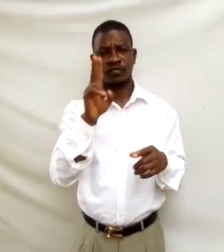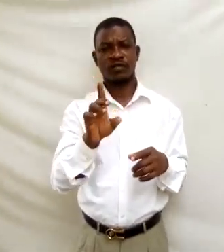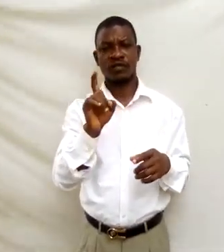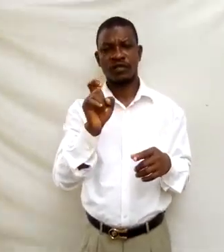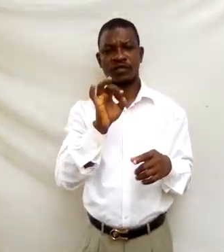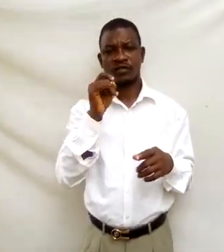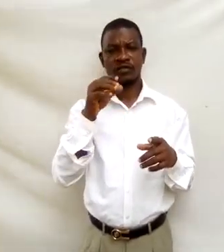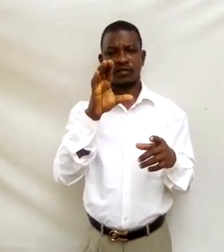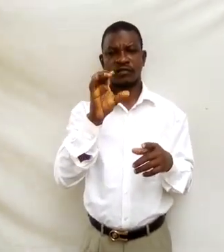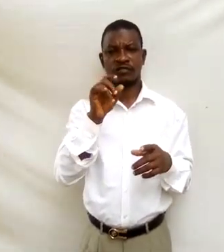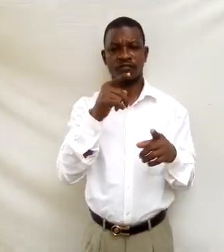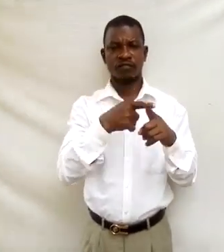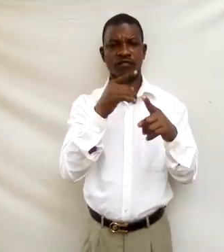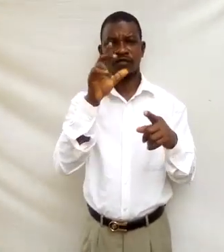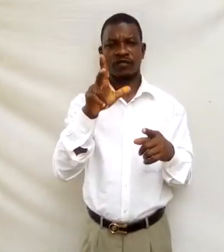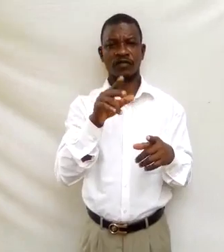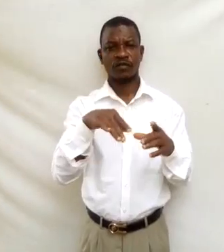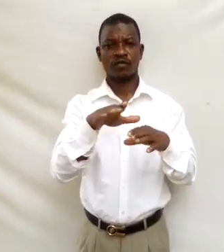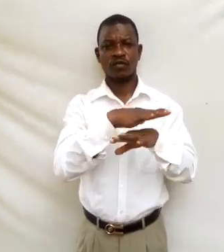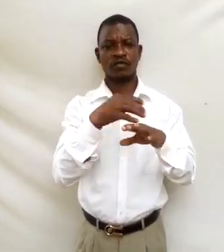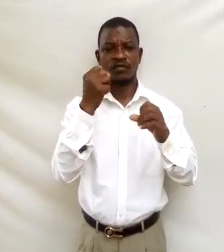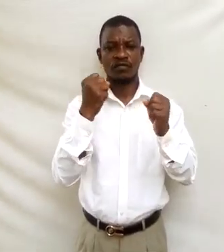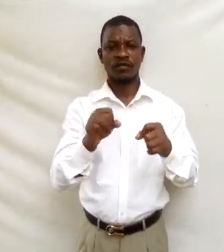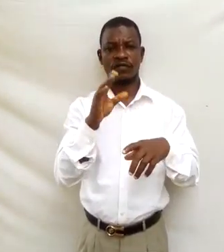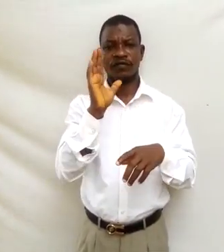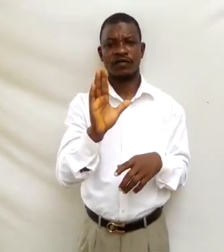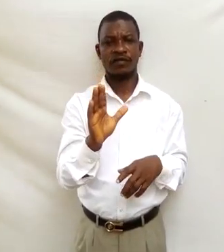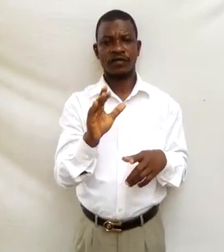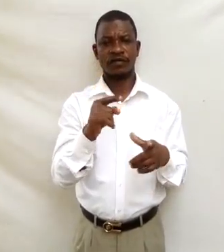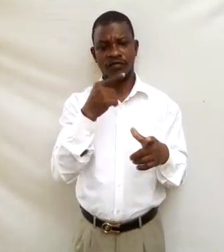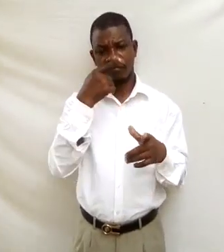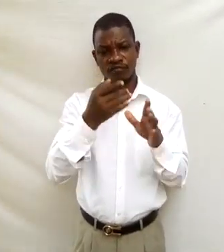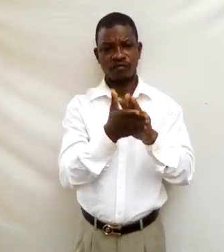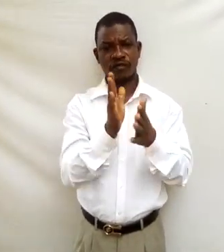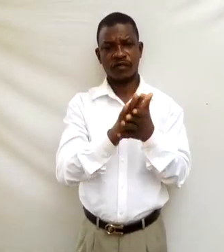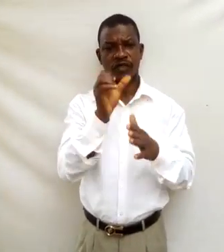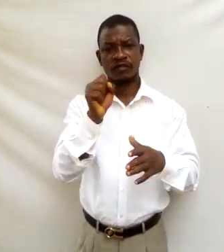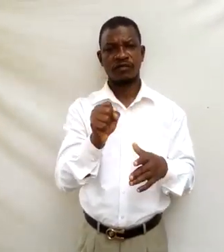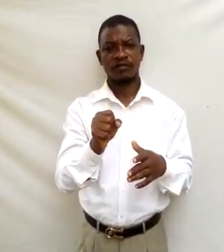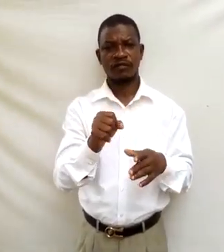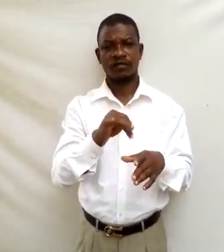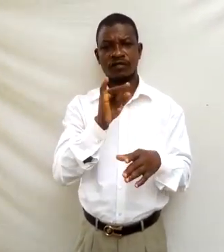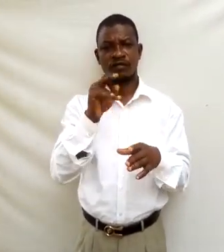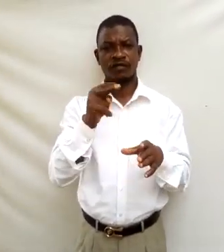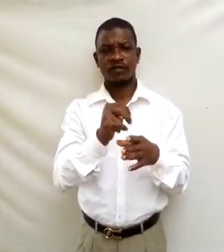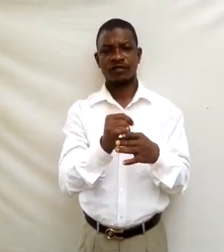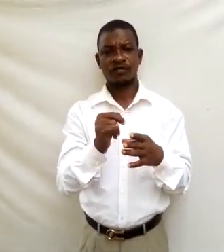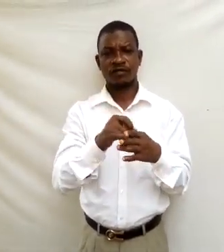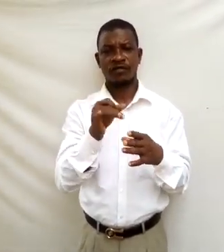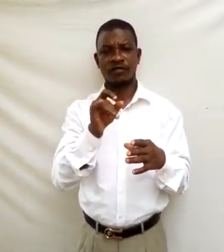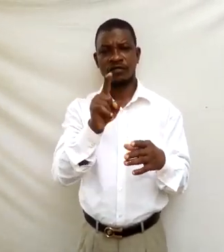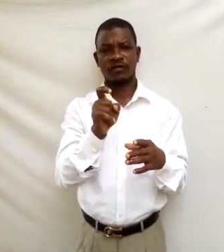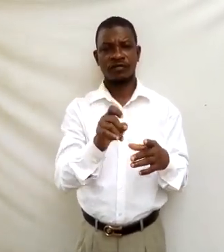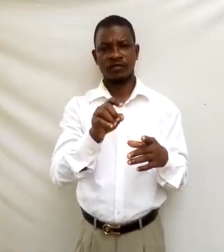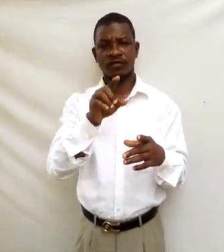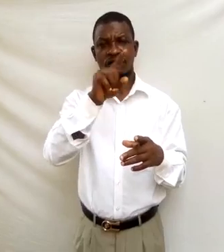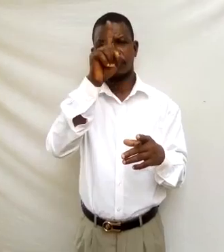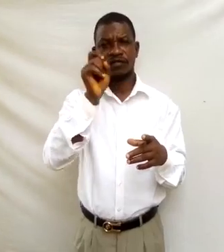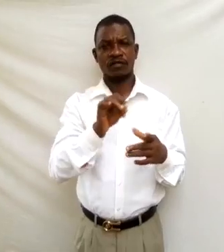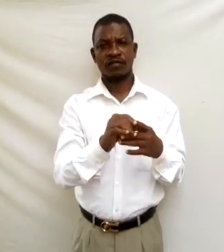plus 3 or raised to power 5 becomes the integral of x squared u